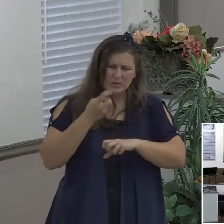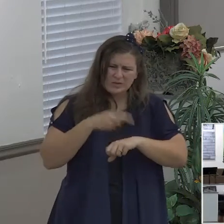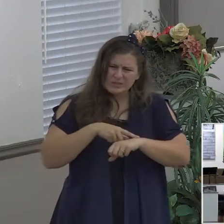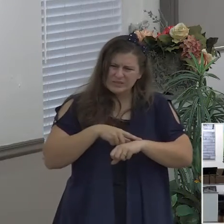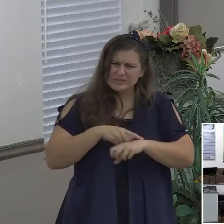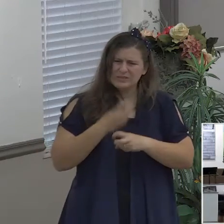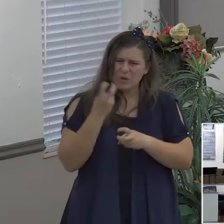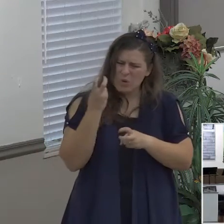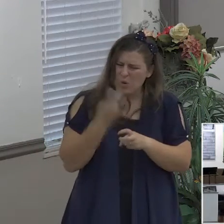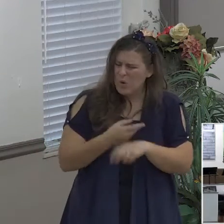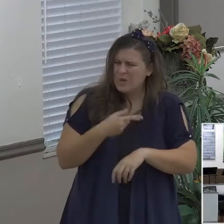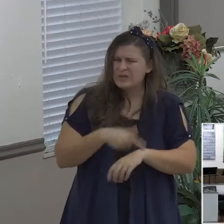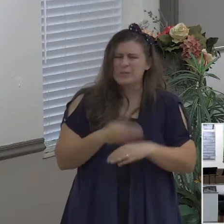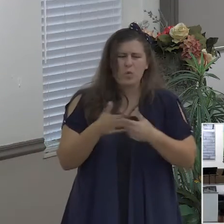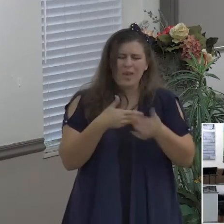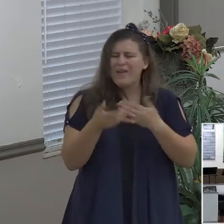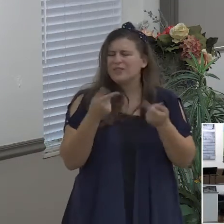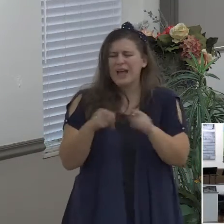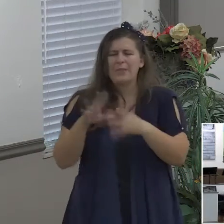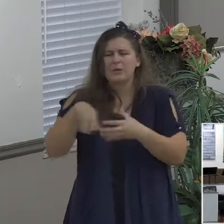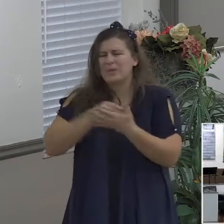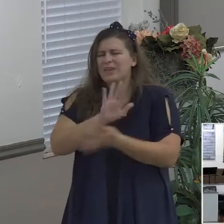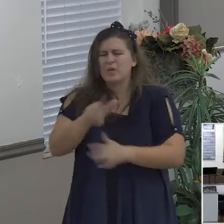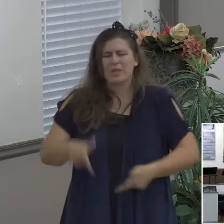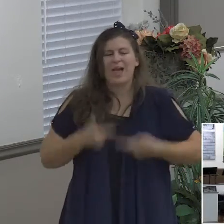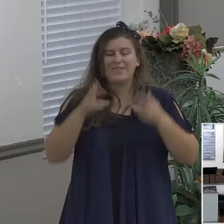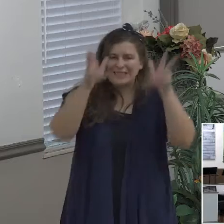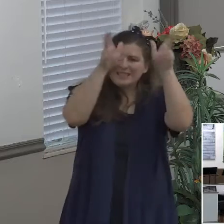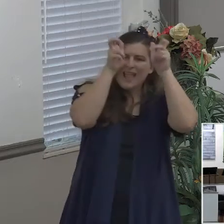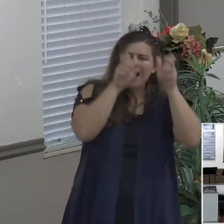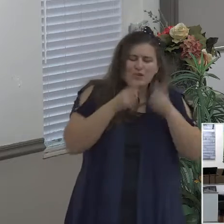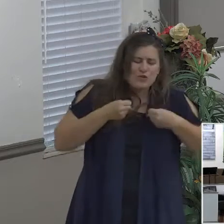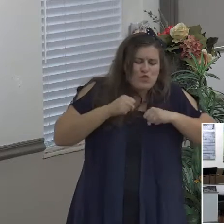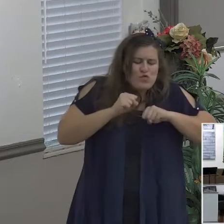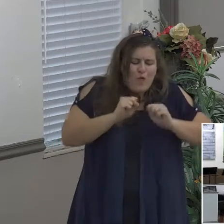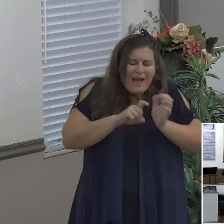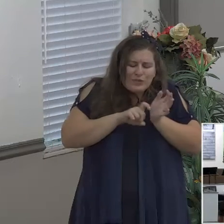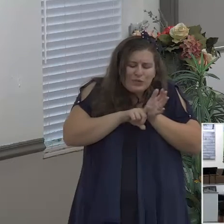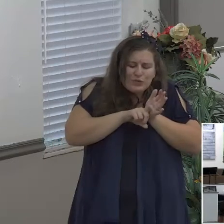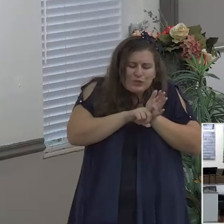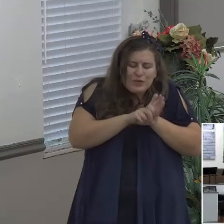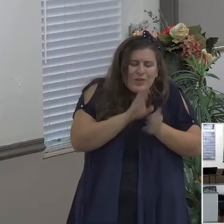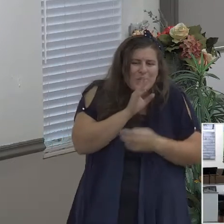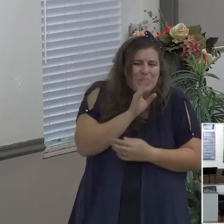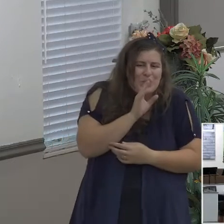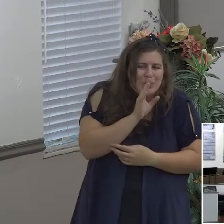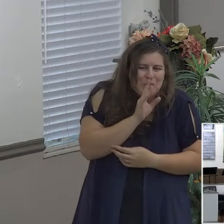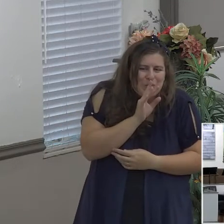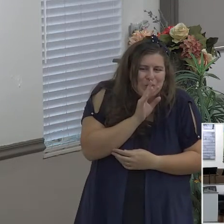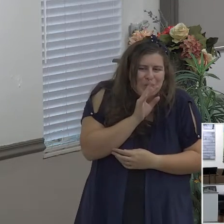Satan whispers in the ear of the Christian and says God doesn't care